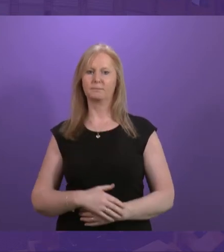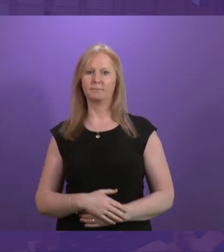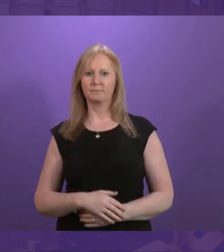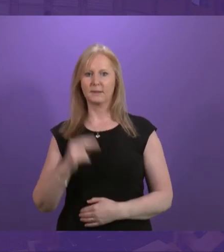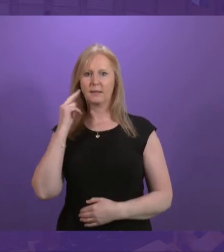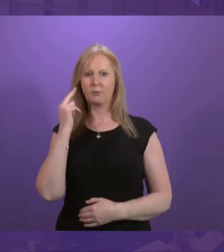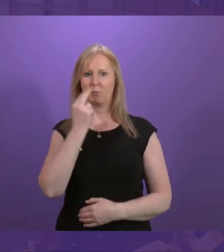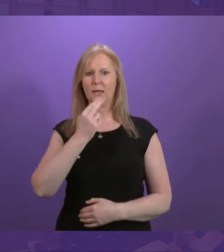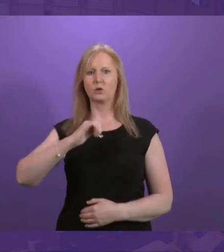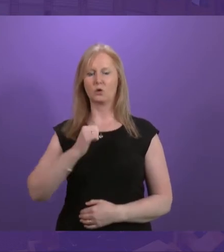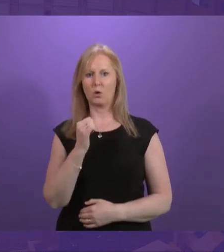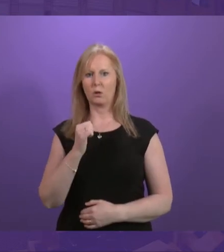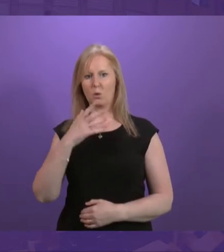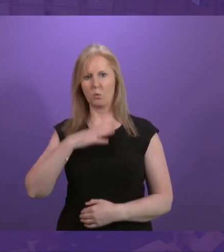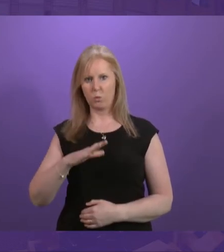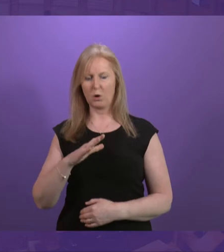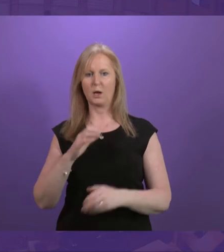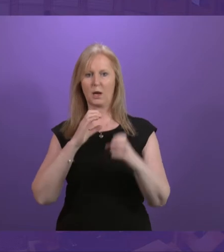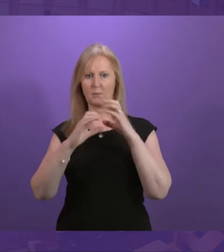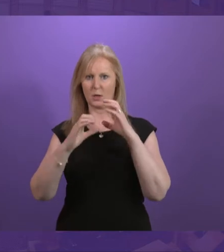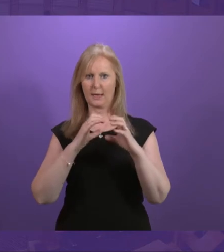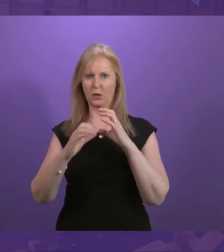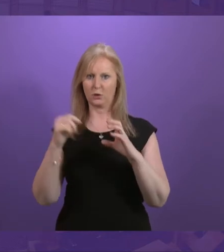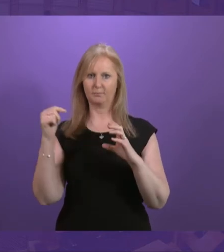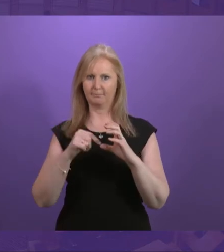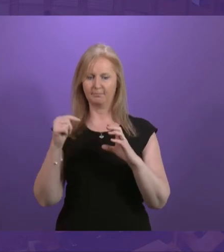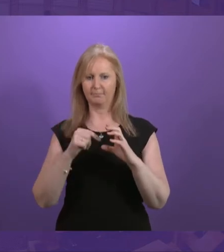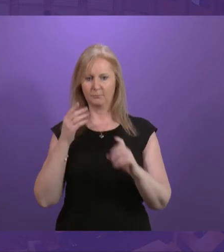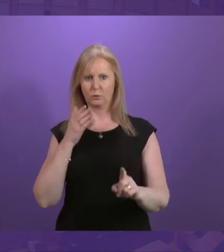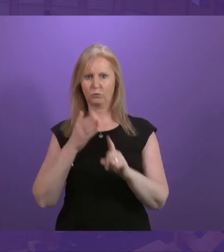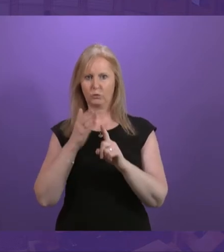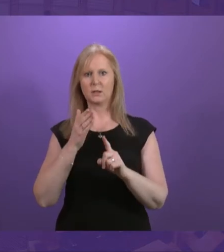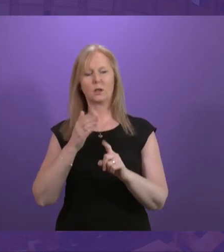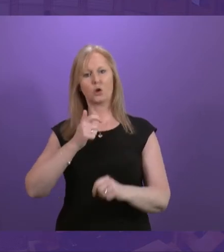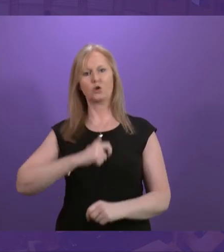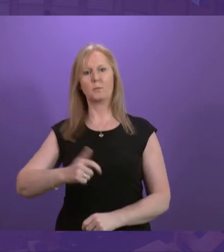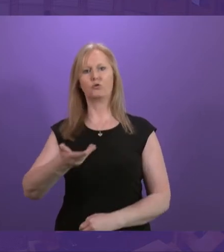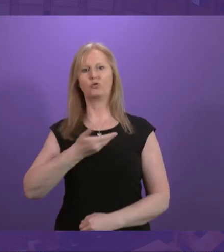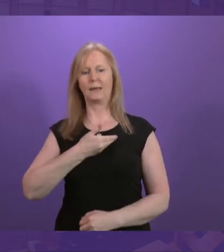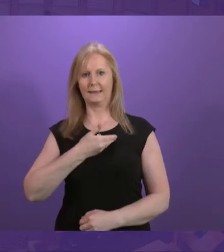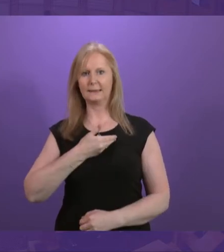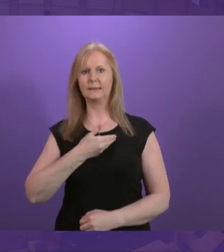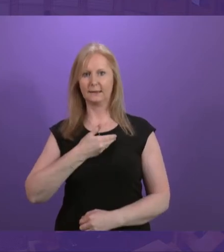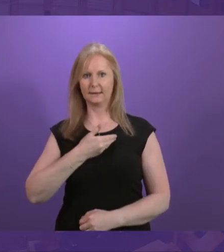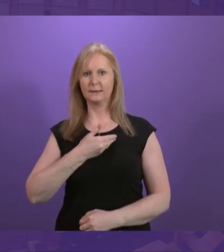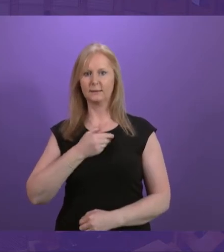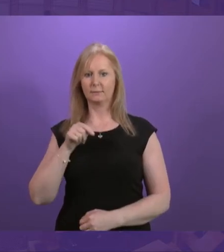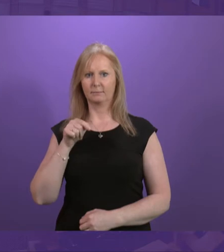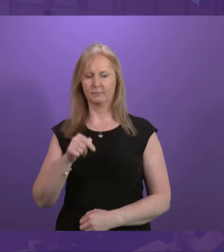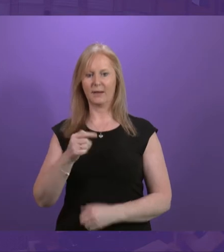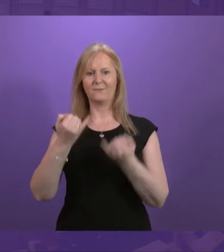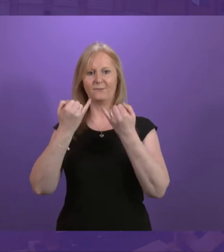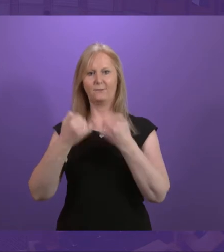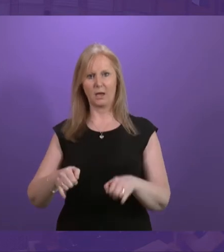Deafblind Scotland want communication to be to acknowledge as a human right and believe that systematic failure